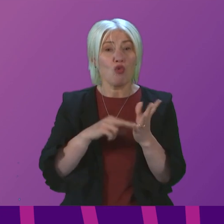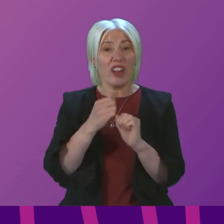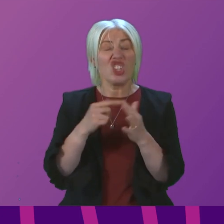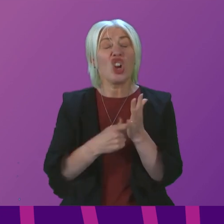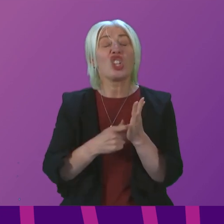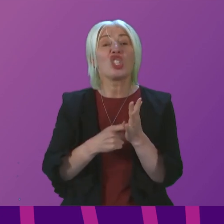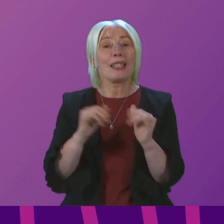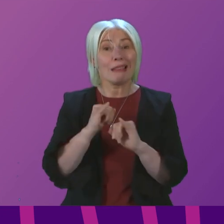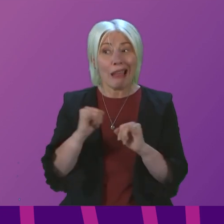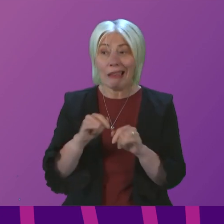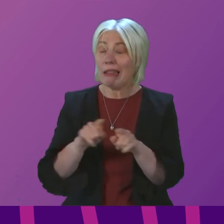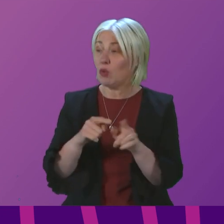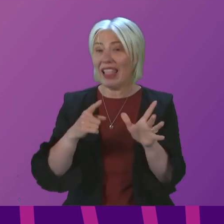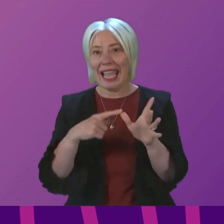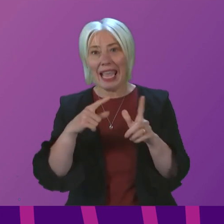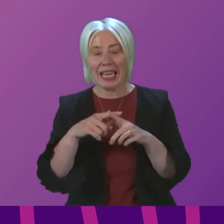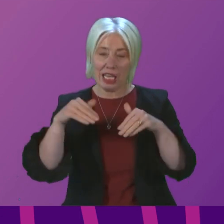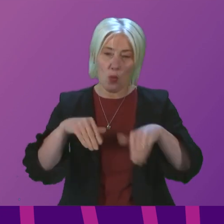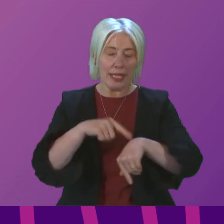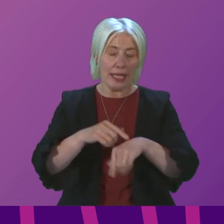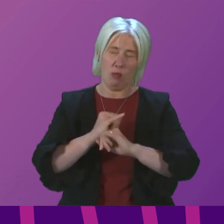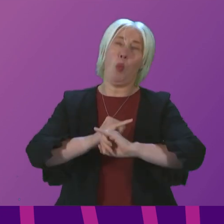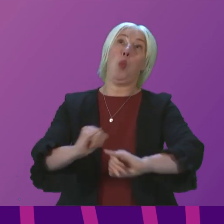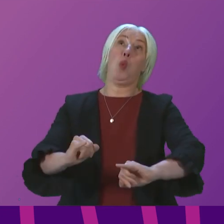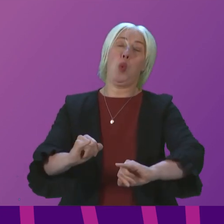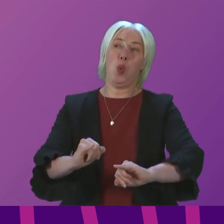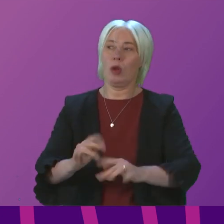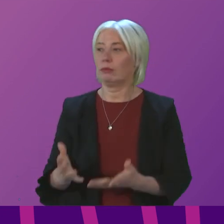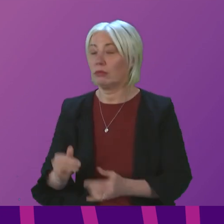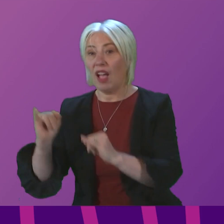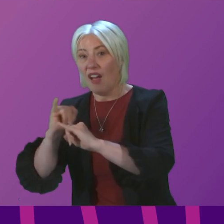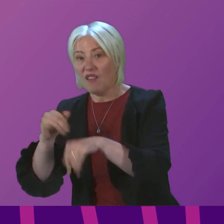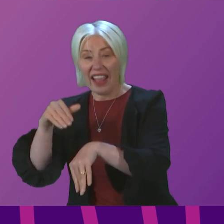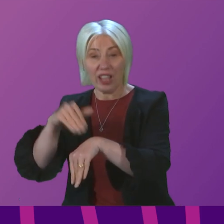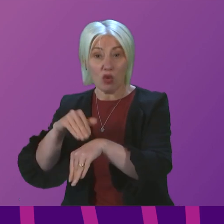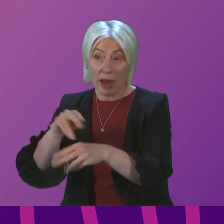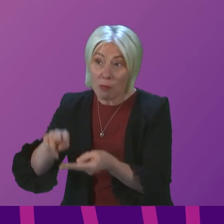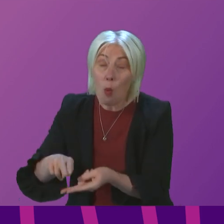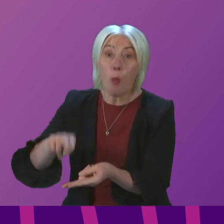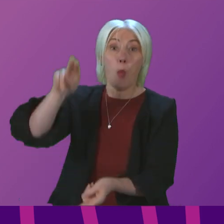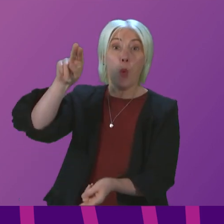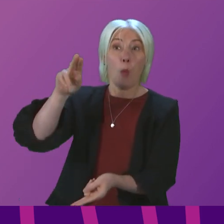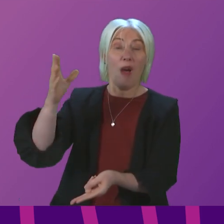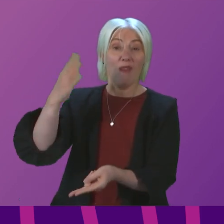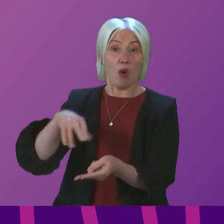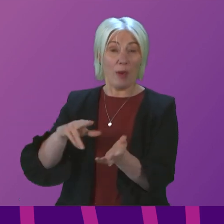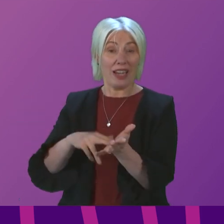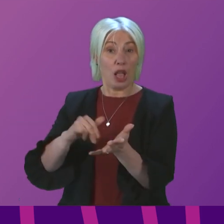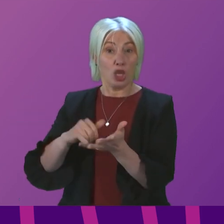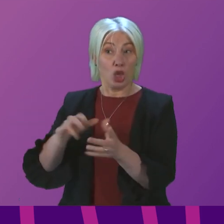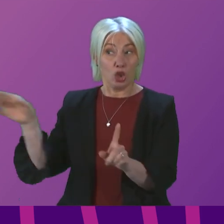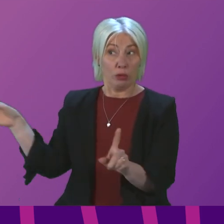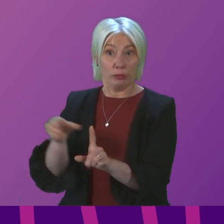A&E waiting times on record. Violent crime at record highs since Nicola Surgeon